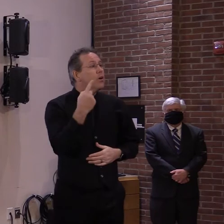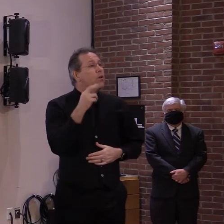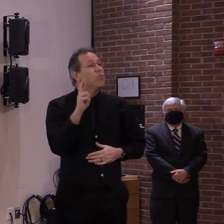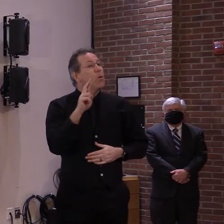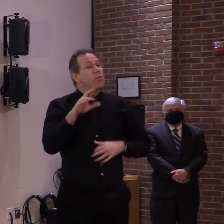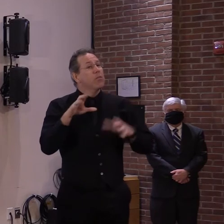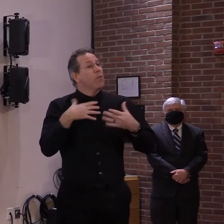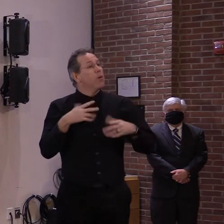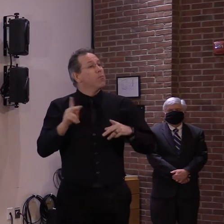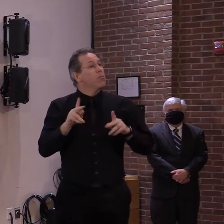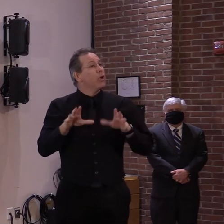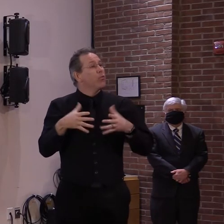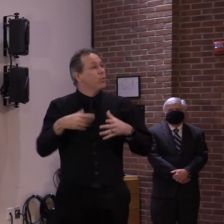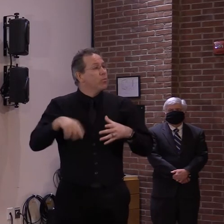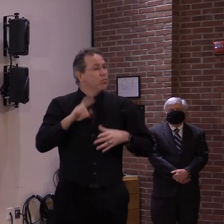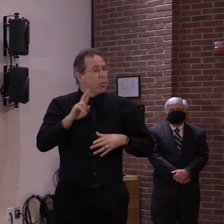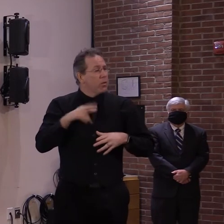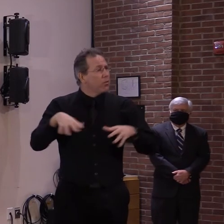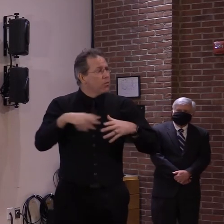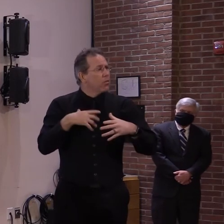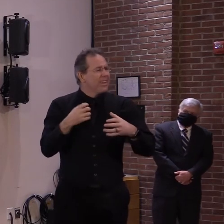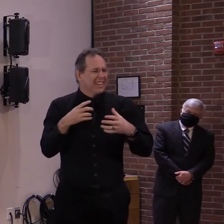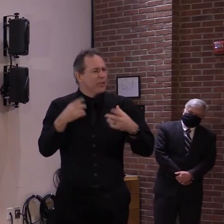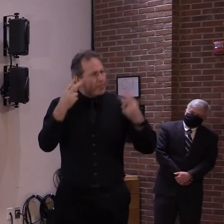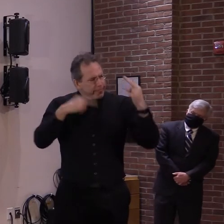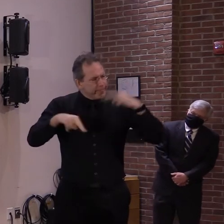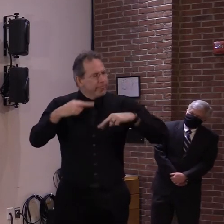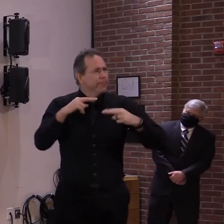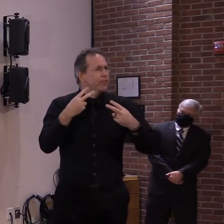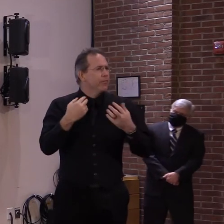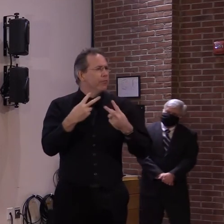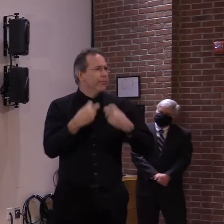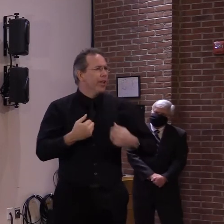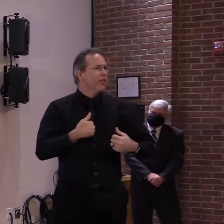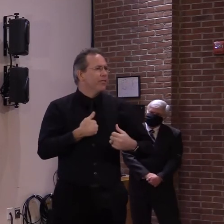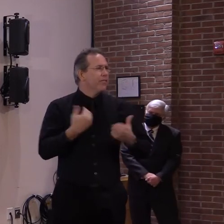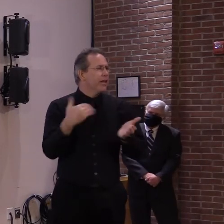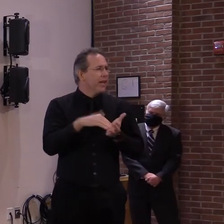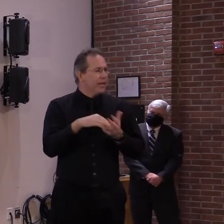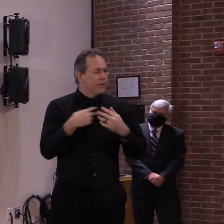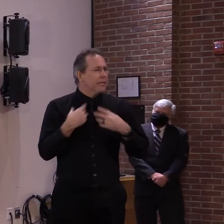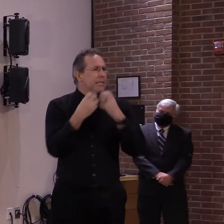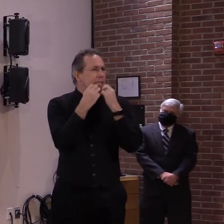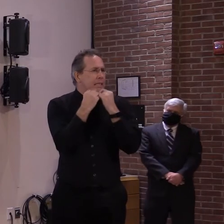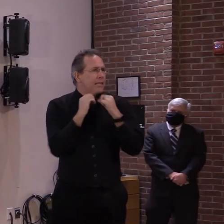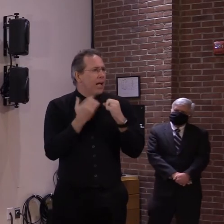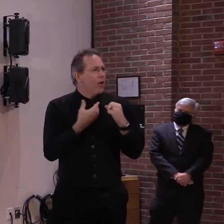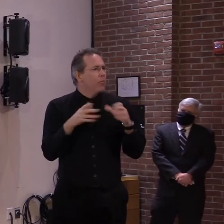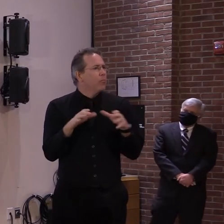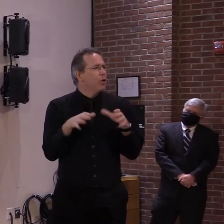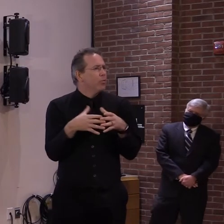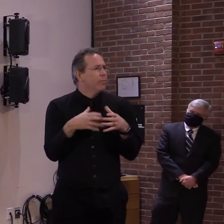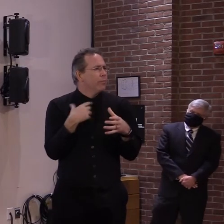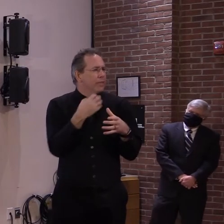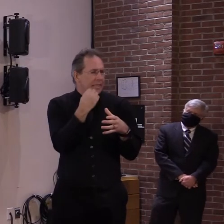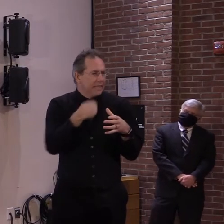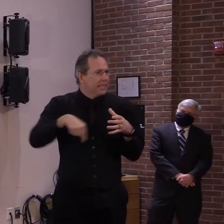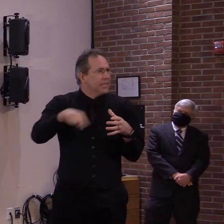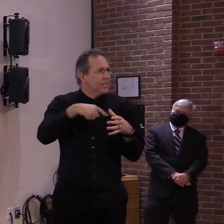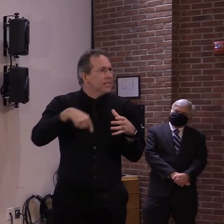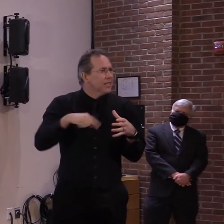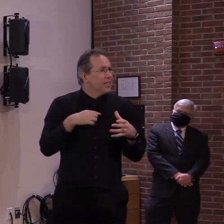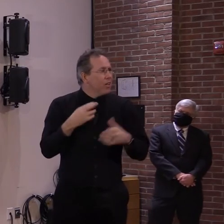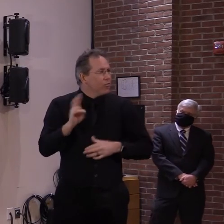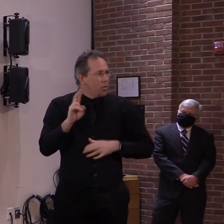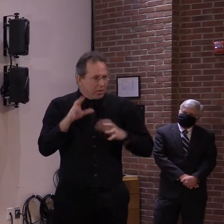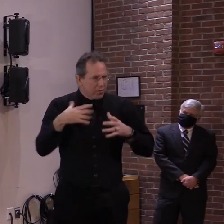what our values are, uh, what we can agree upon, um, and whether indeed they believe this is, uh, a